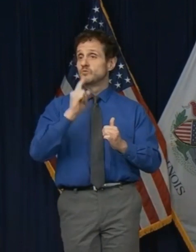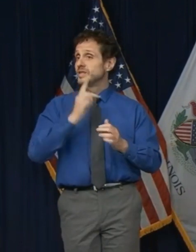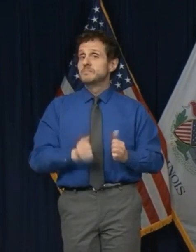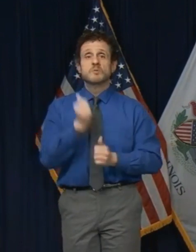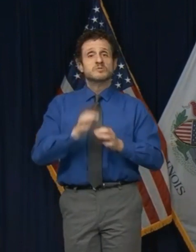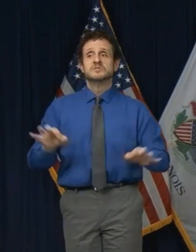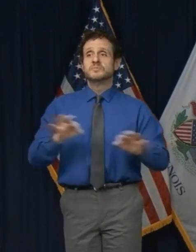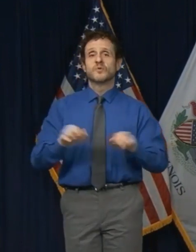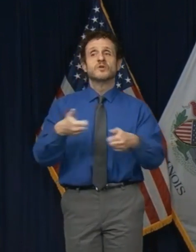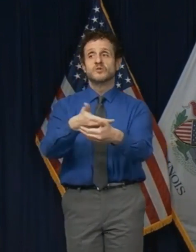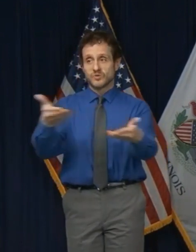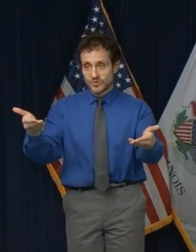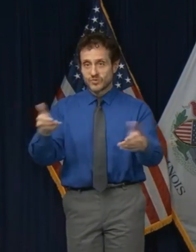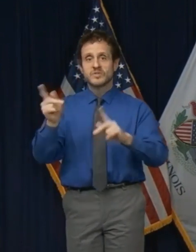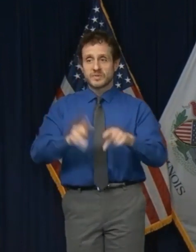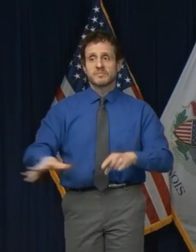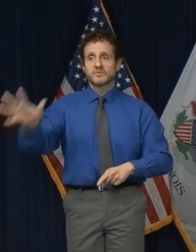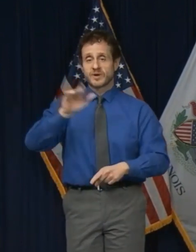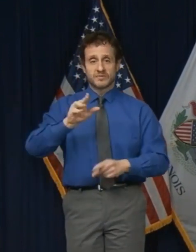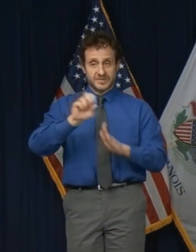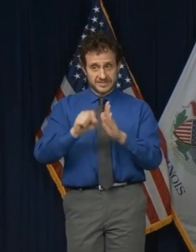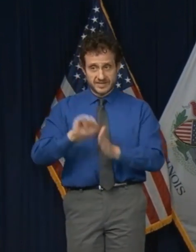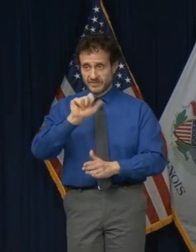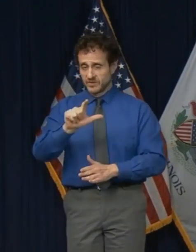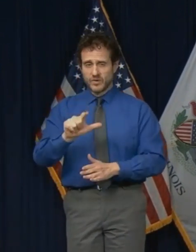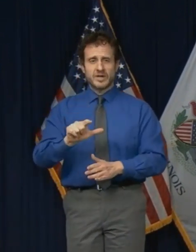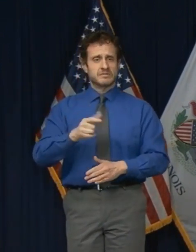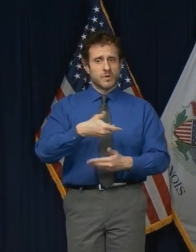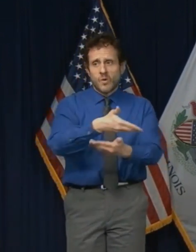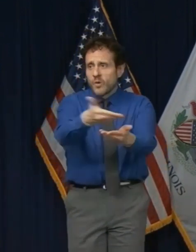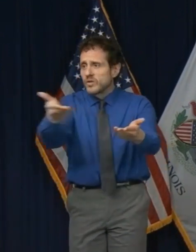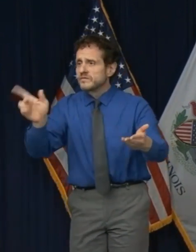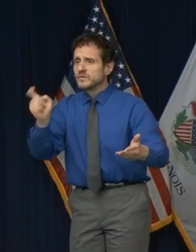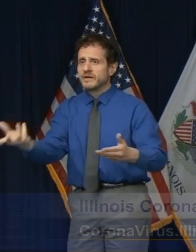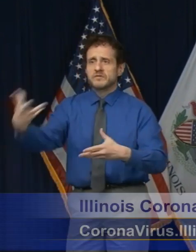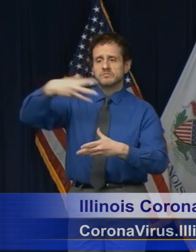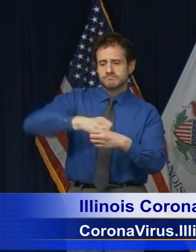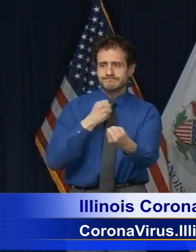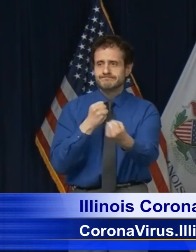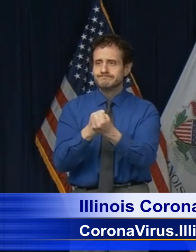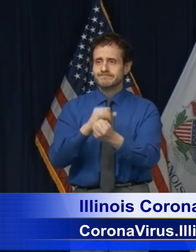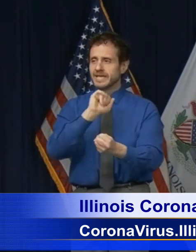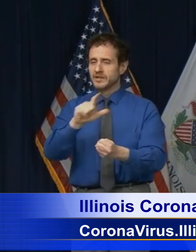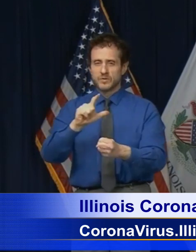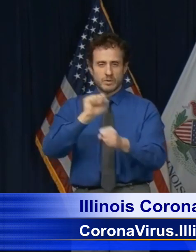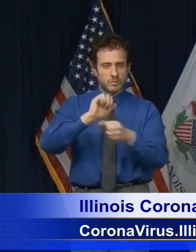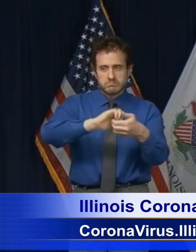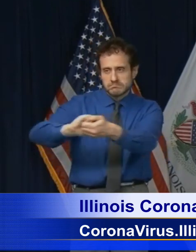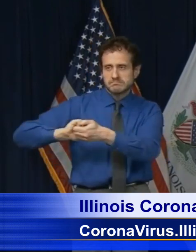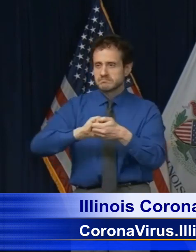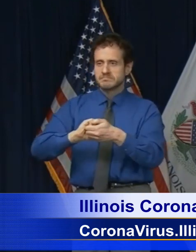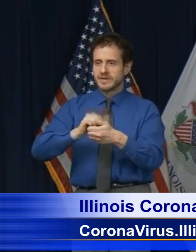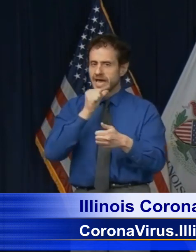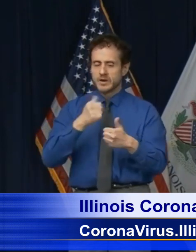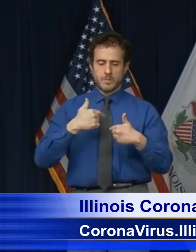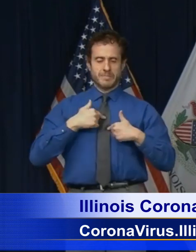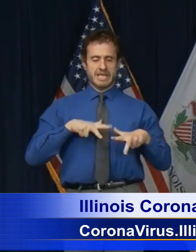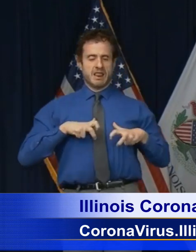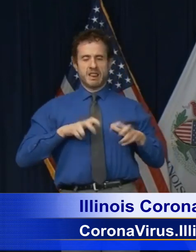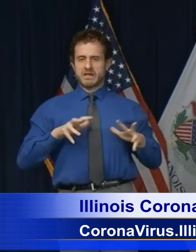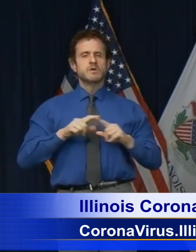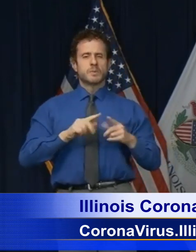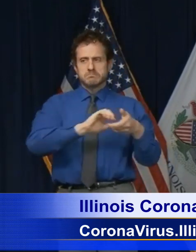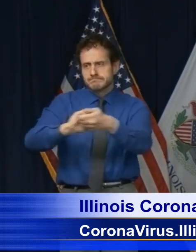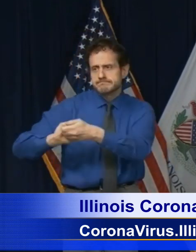of the state of Illinois. We have to be all in for Illinois. So please stay home